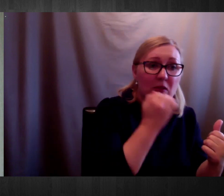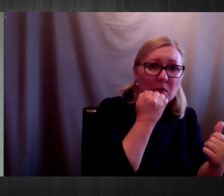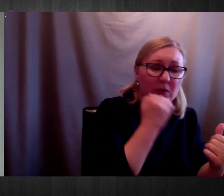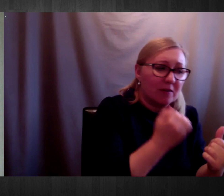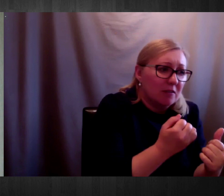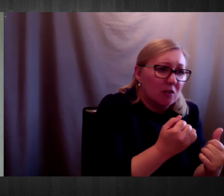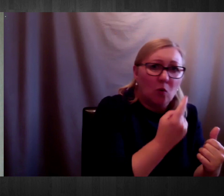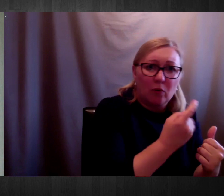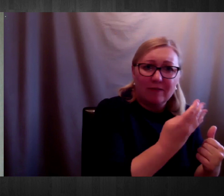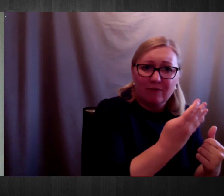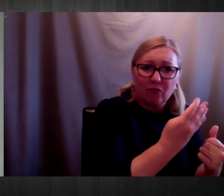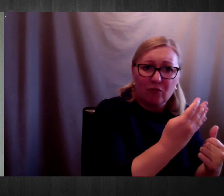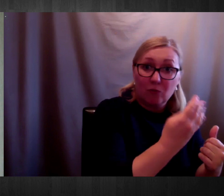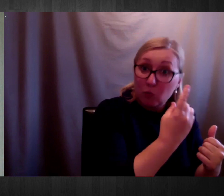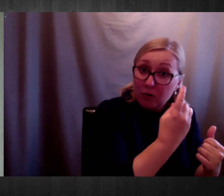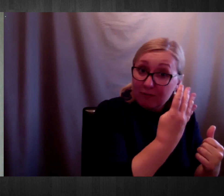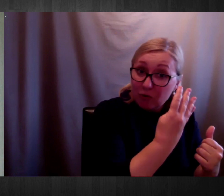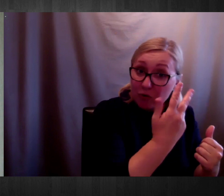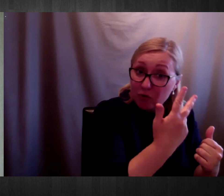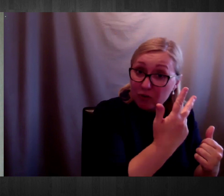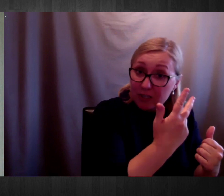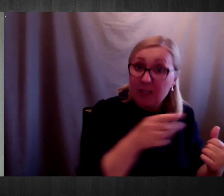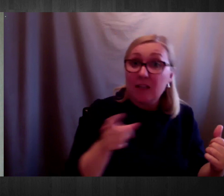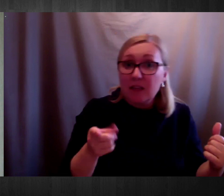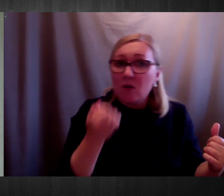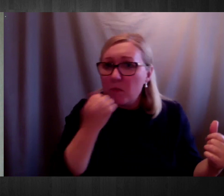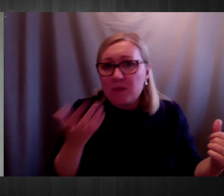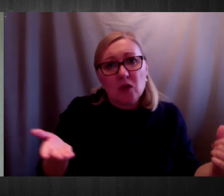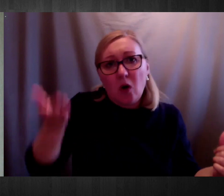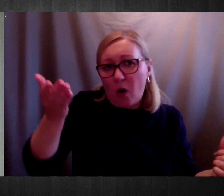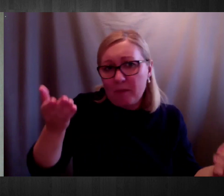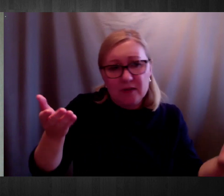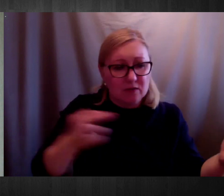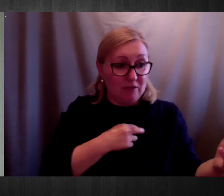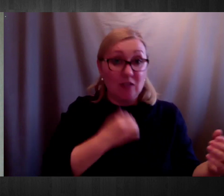Rewrote at hearing. Rewrote 2020,